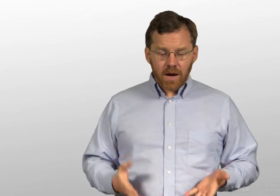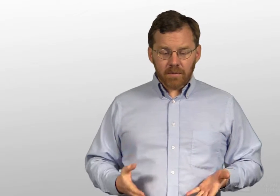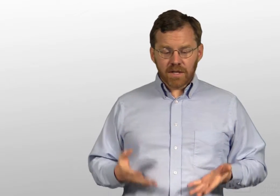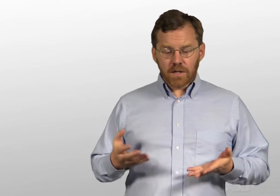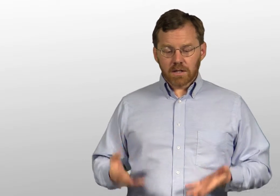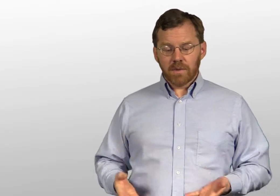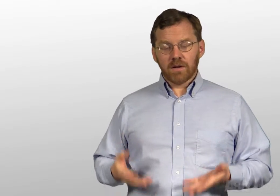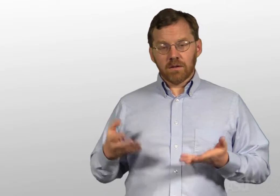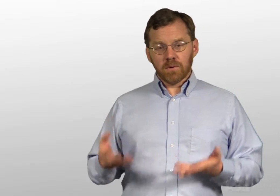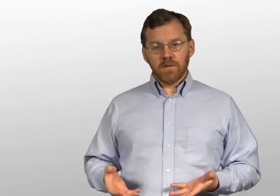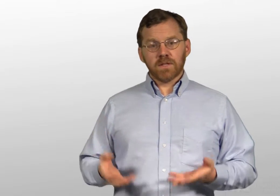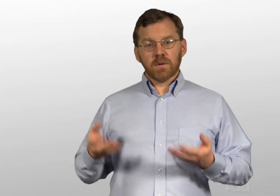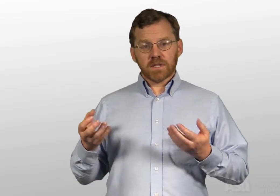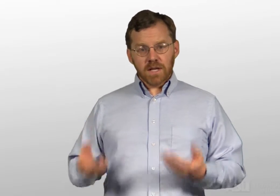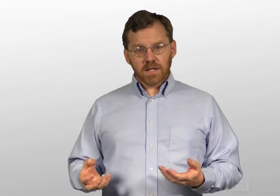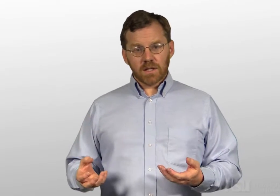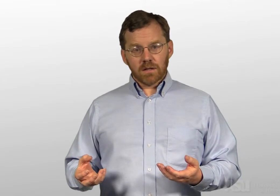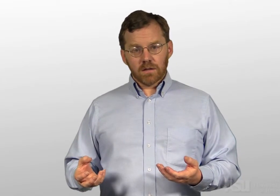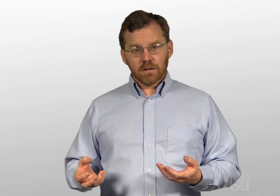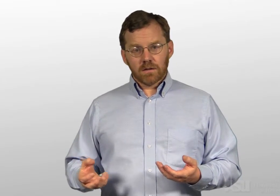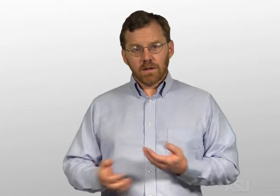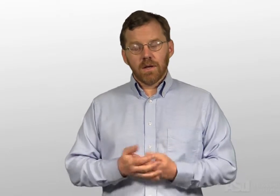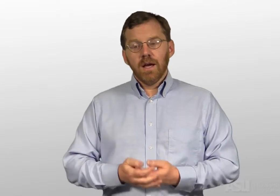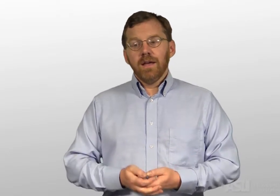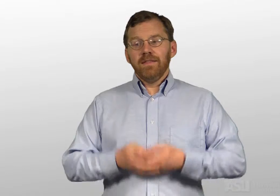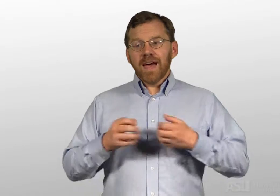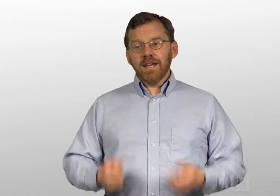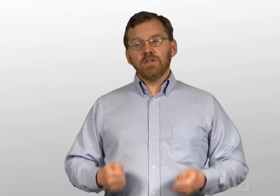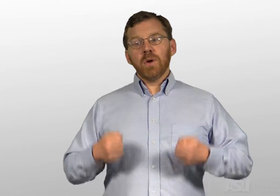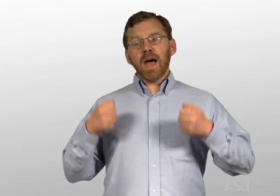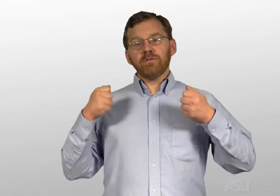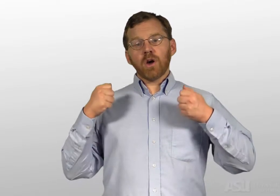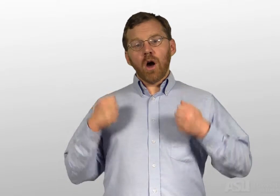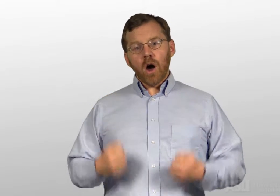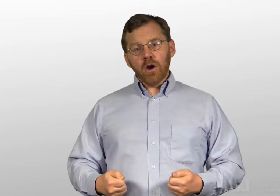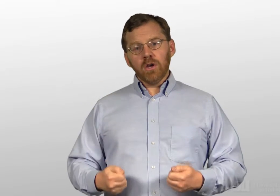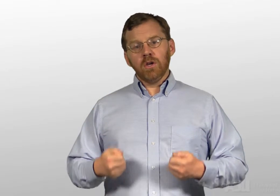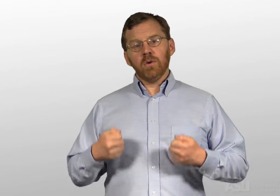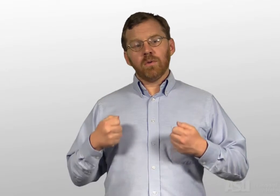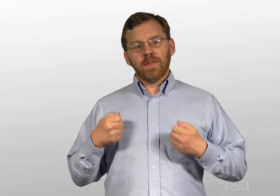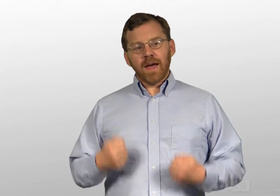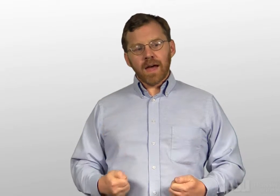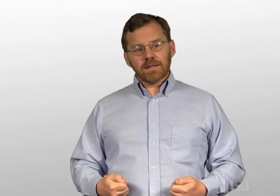problem I talked about in the previous presentation. That is, you have to argue that